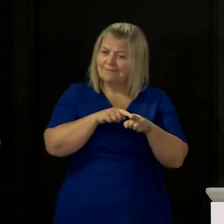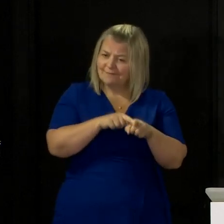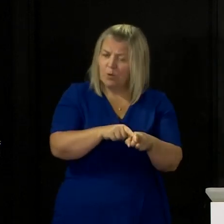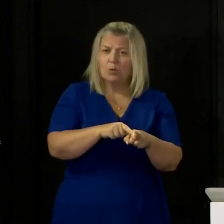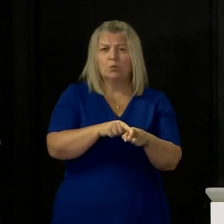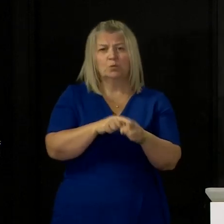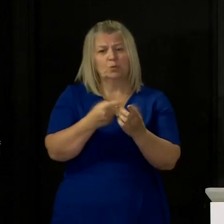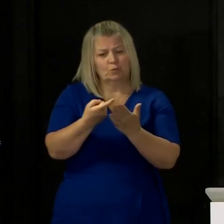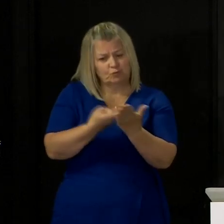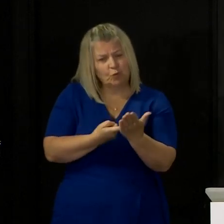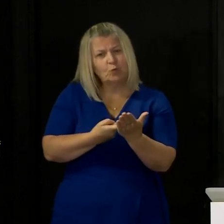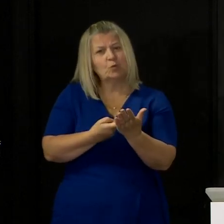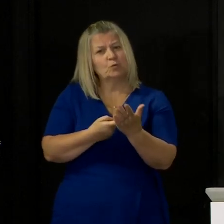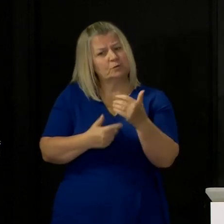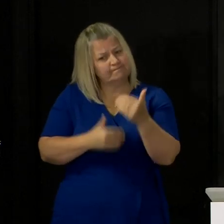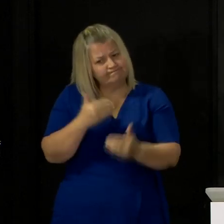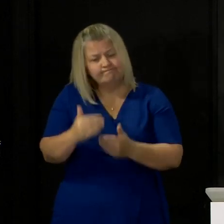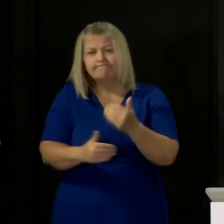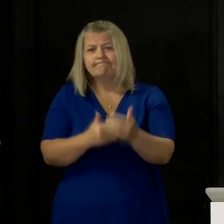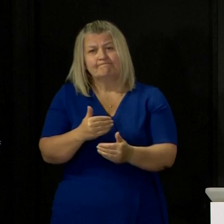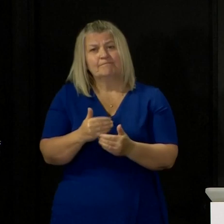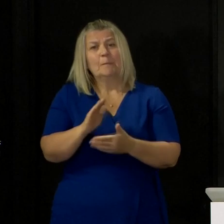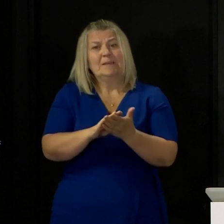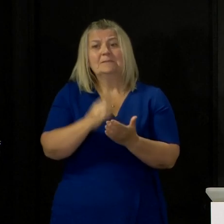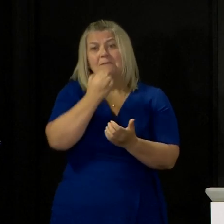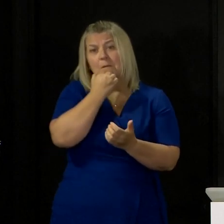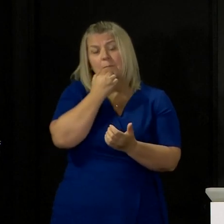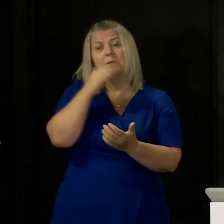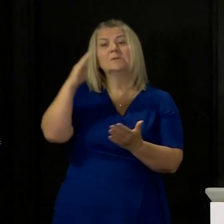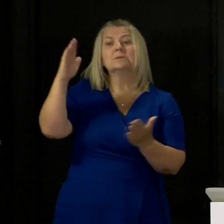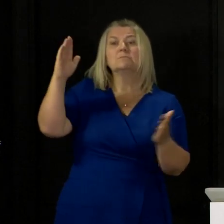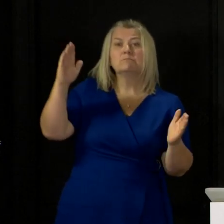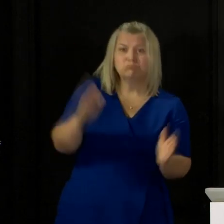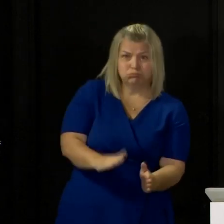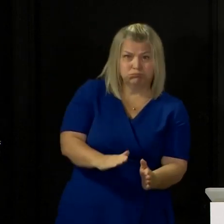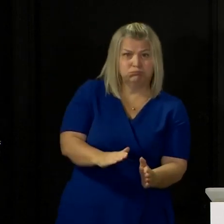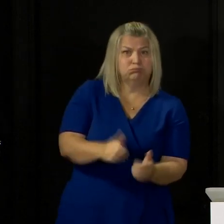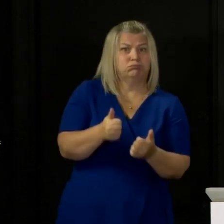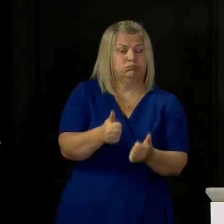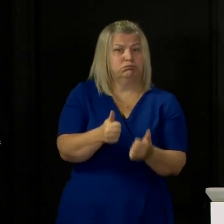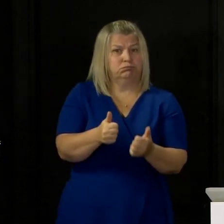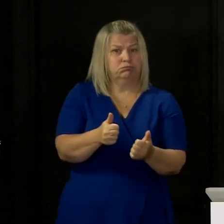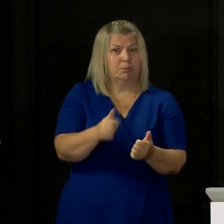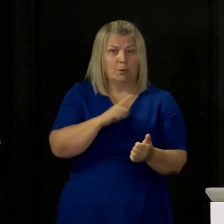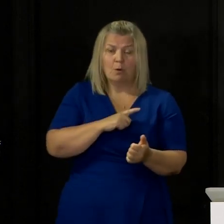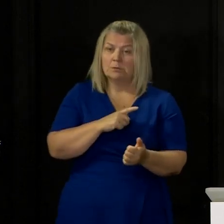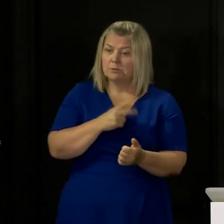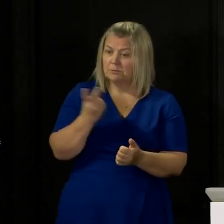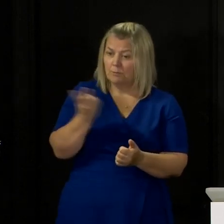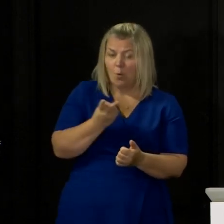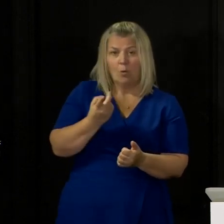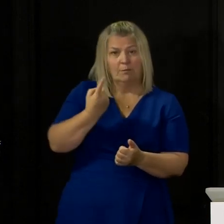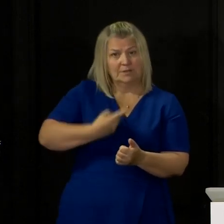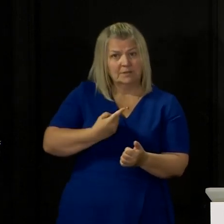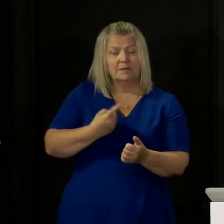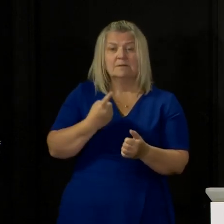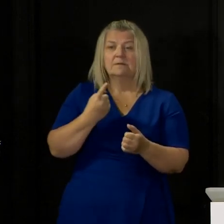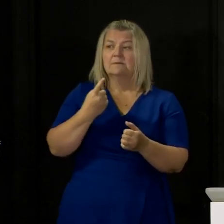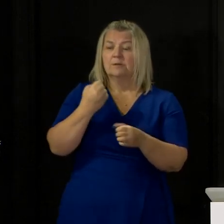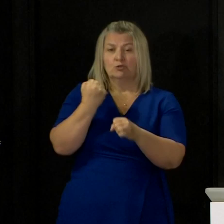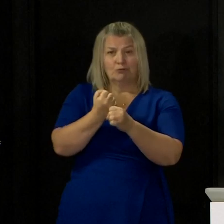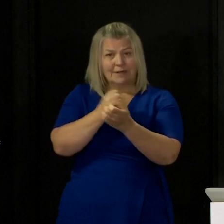keep all of these numbers going in the right direction because the point that Gregor and I have both made today is that the way a virus like this